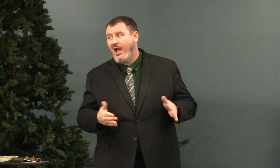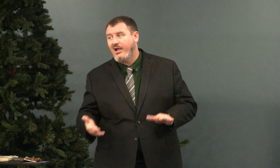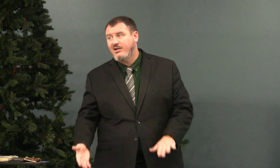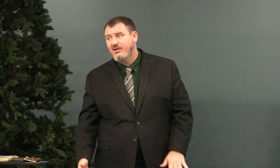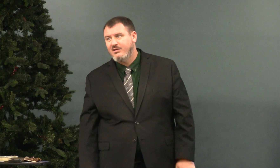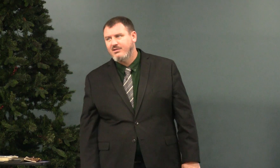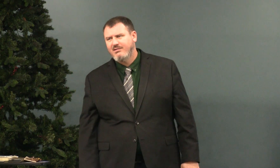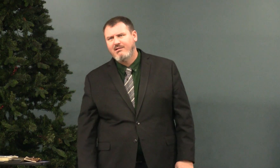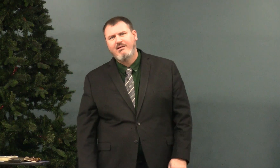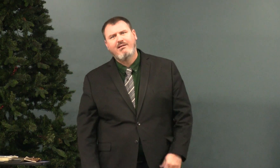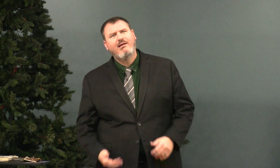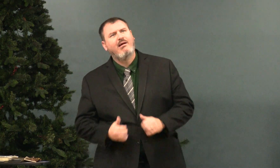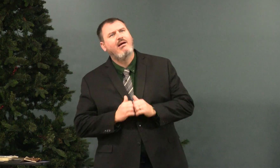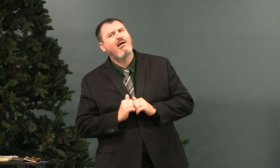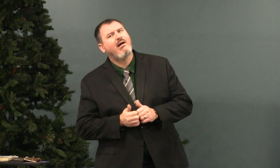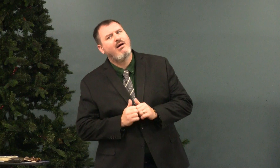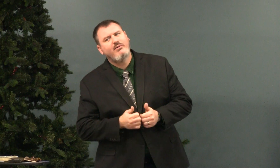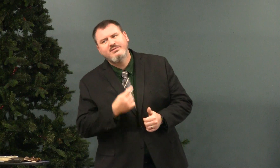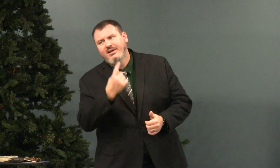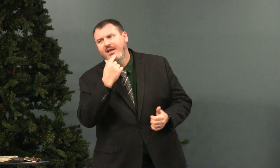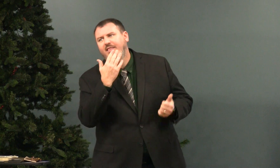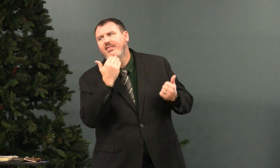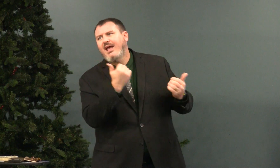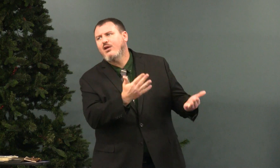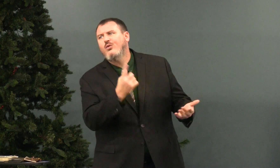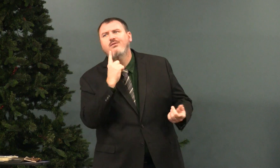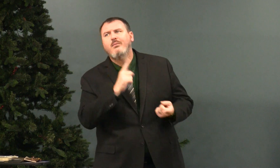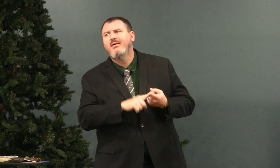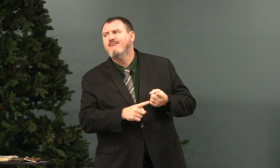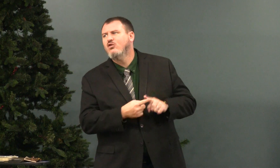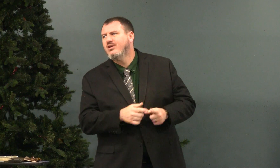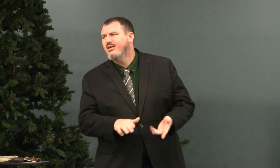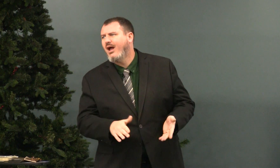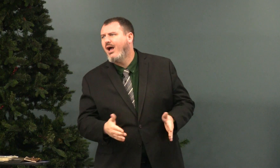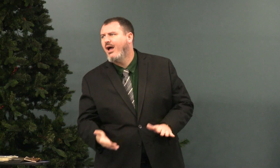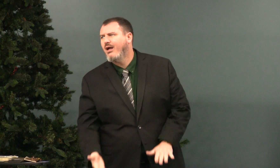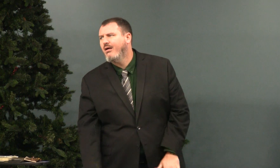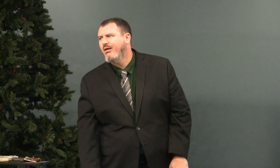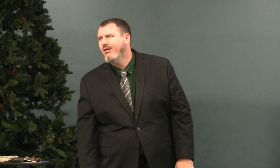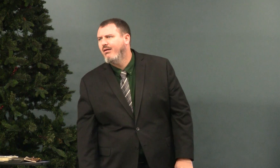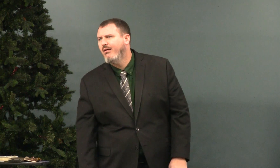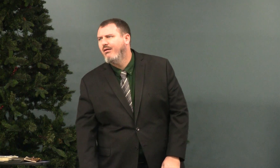Thank you that my friend died. How can you say thank you for your friend dying?